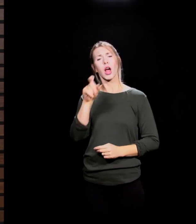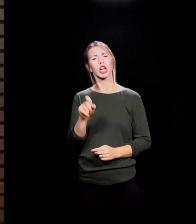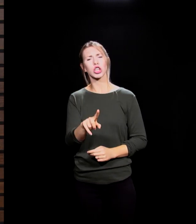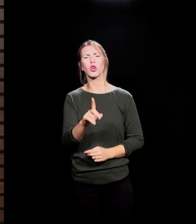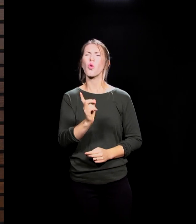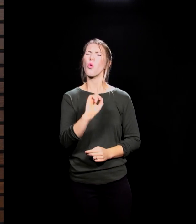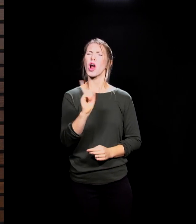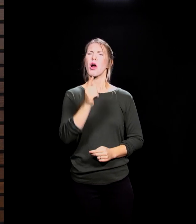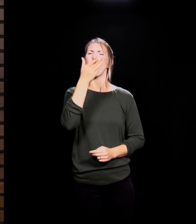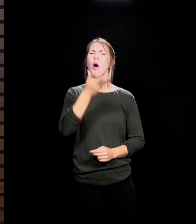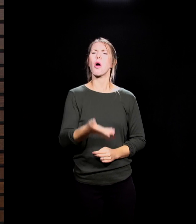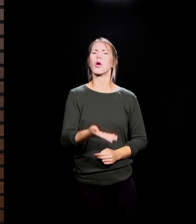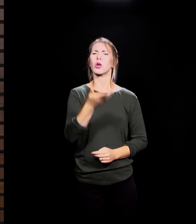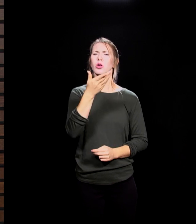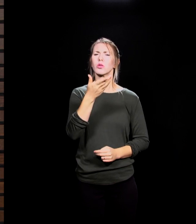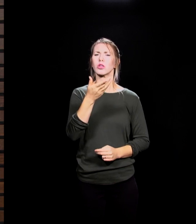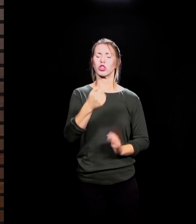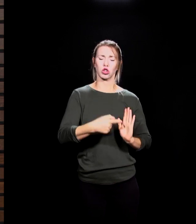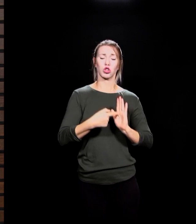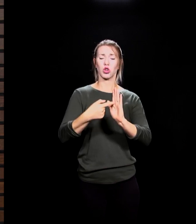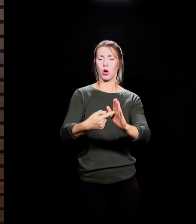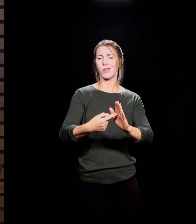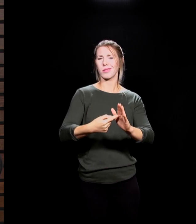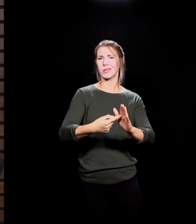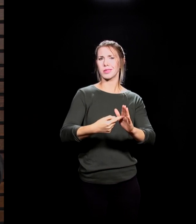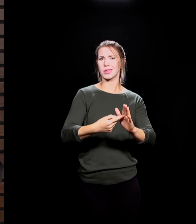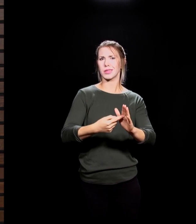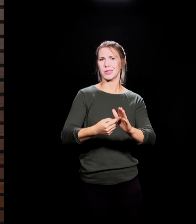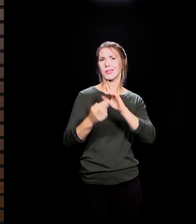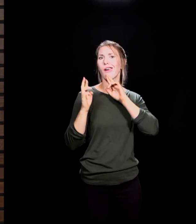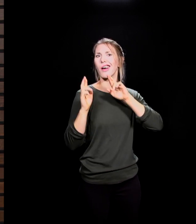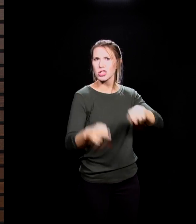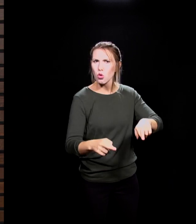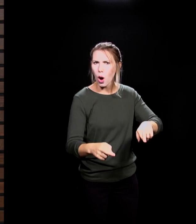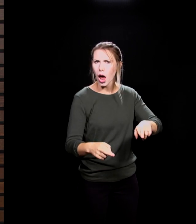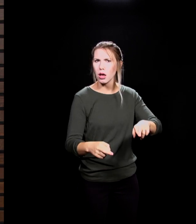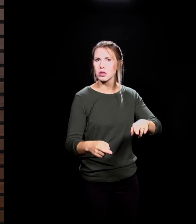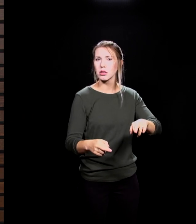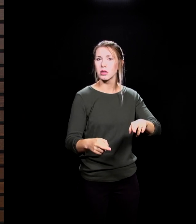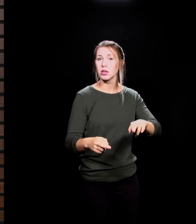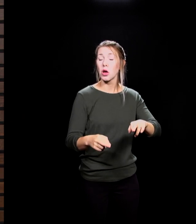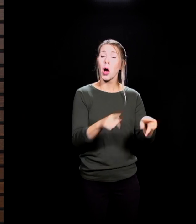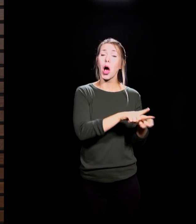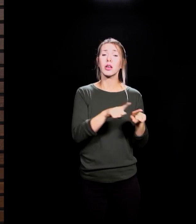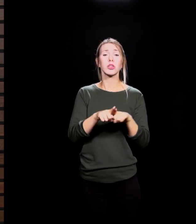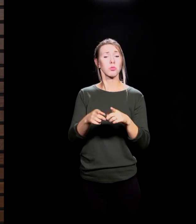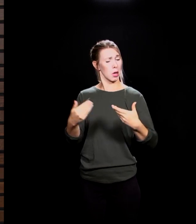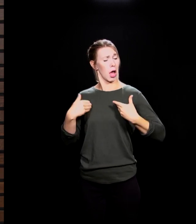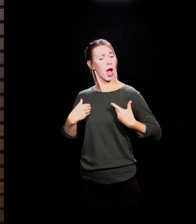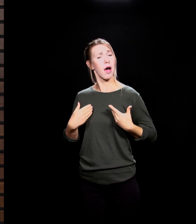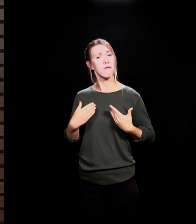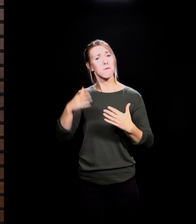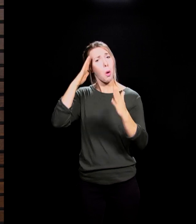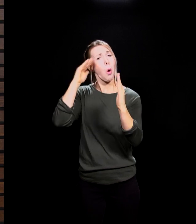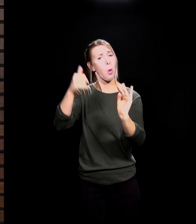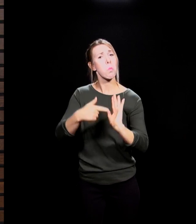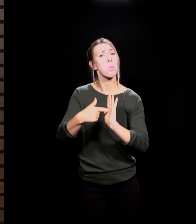consequence revealed. The second thing is this. It's not just that there's a consequence, but there's hope revealed. When God asks Adam and Eve, where are you?